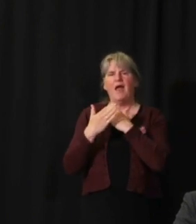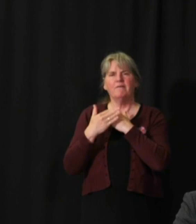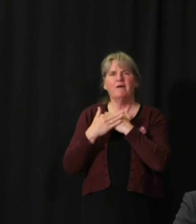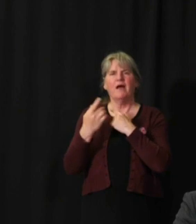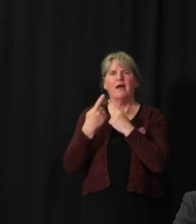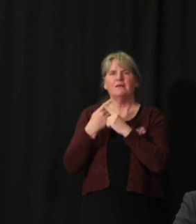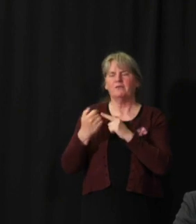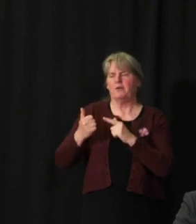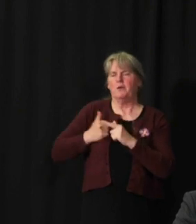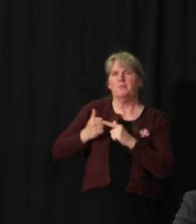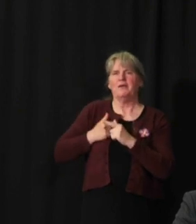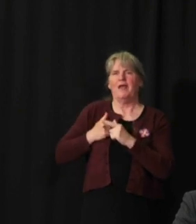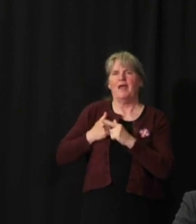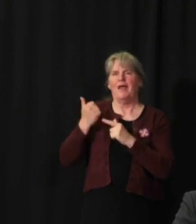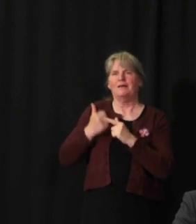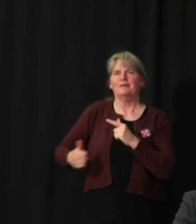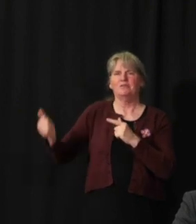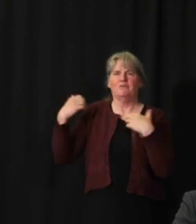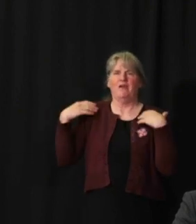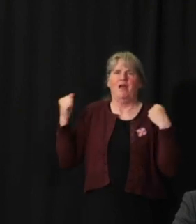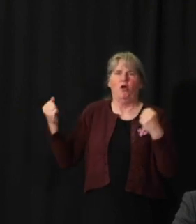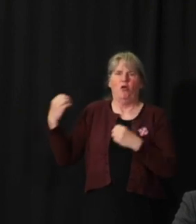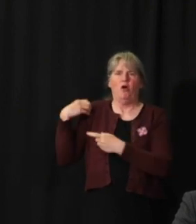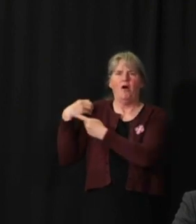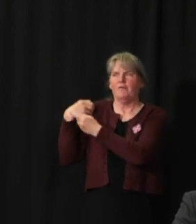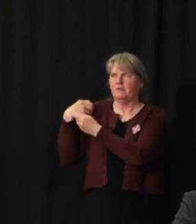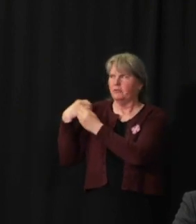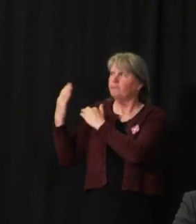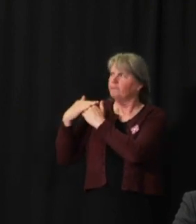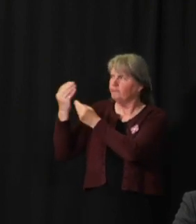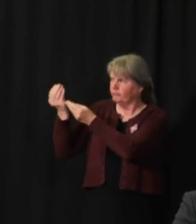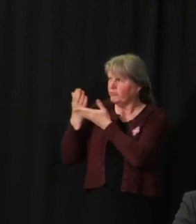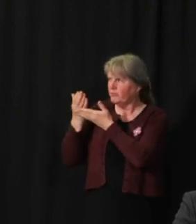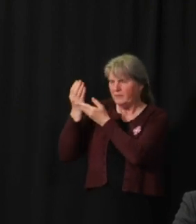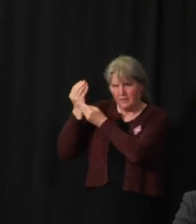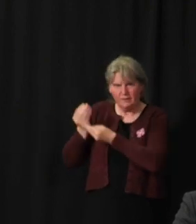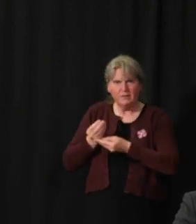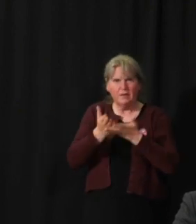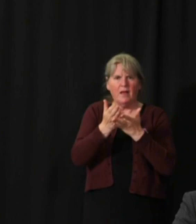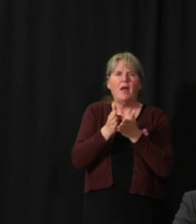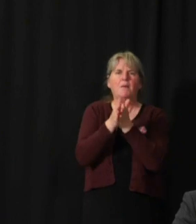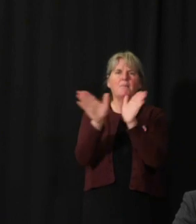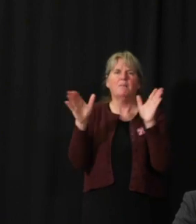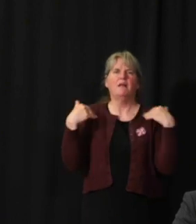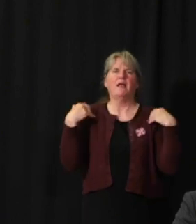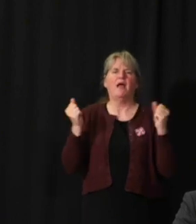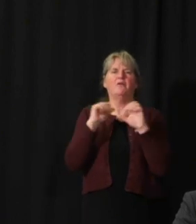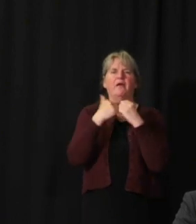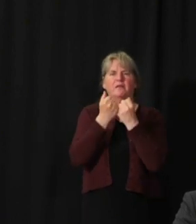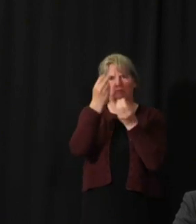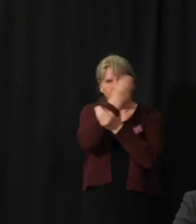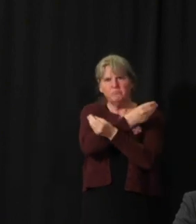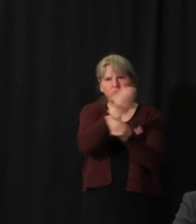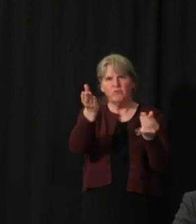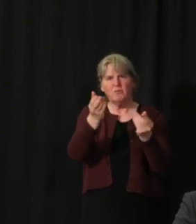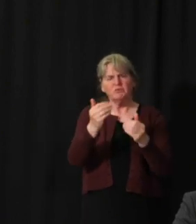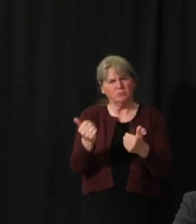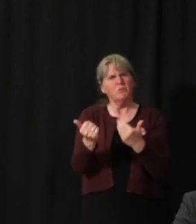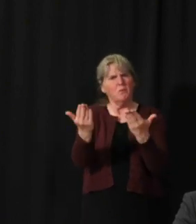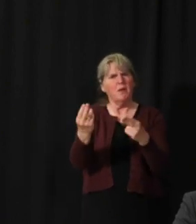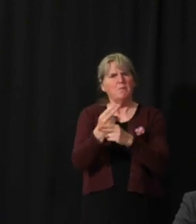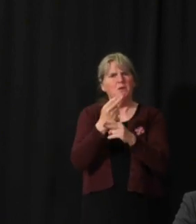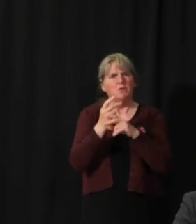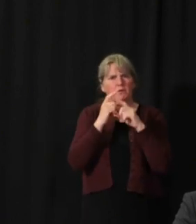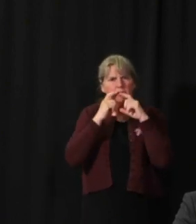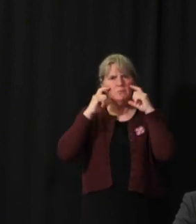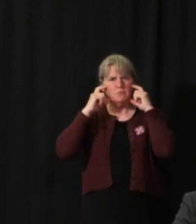of Canada and the recommendations through the public health agency which recommend use